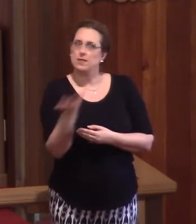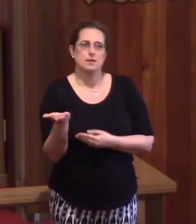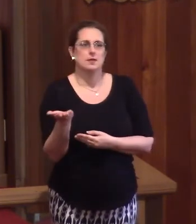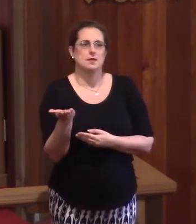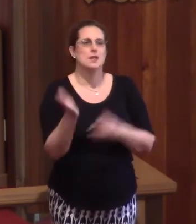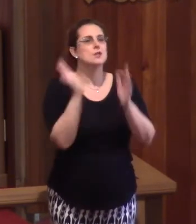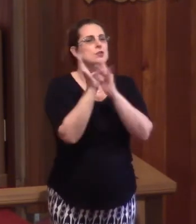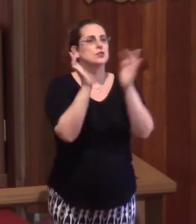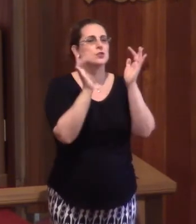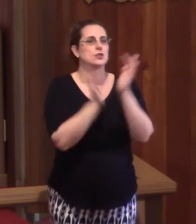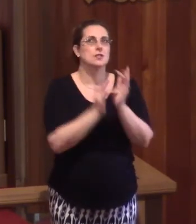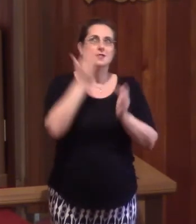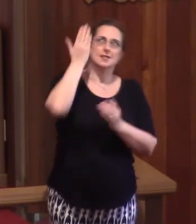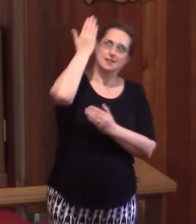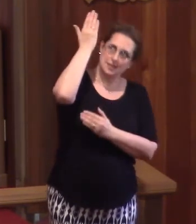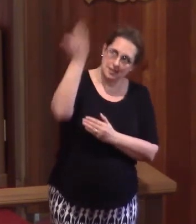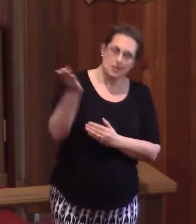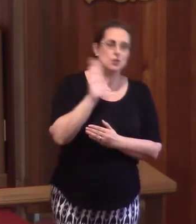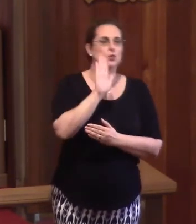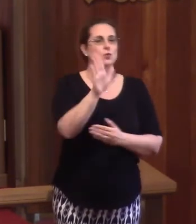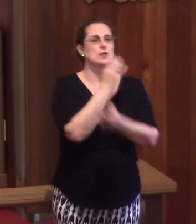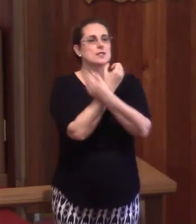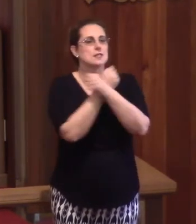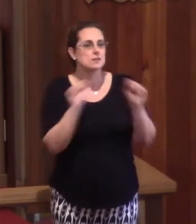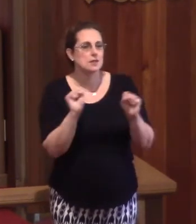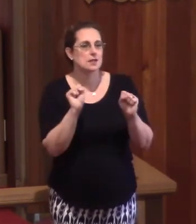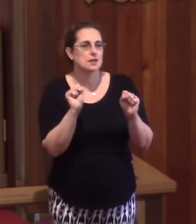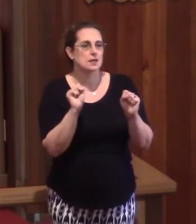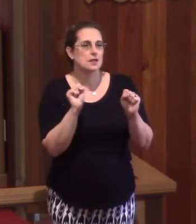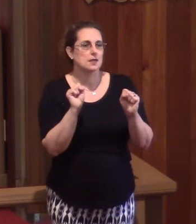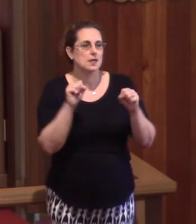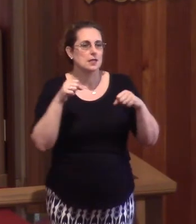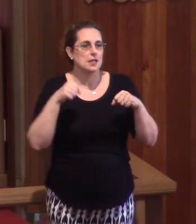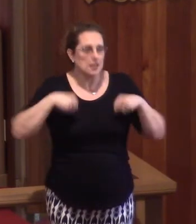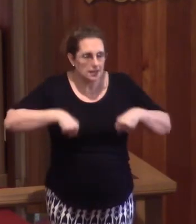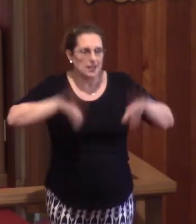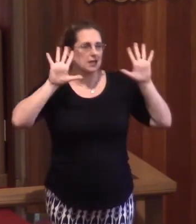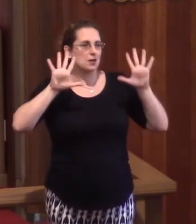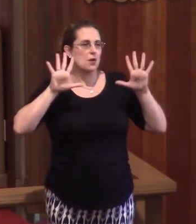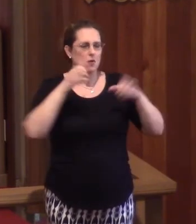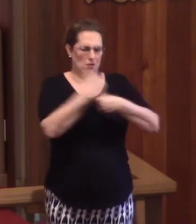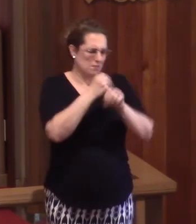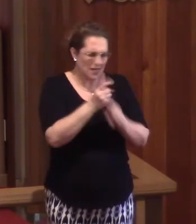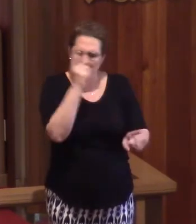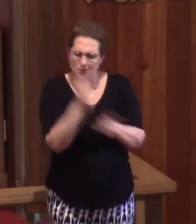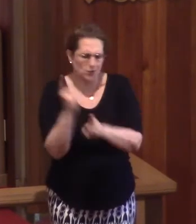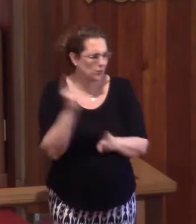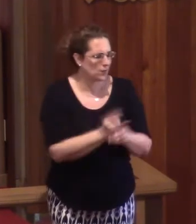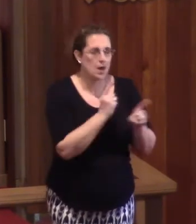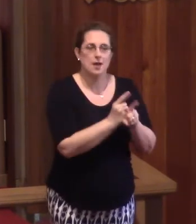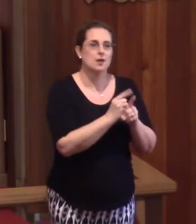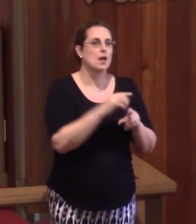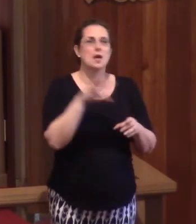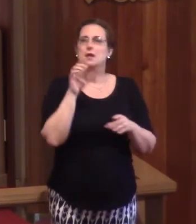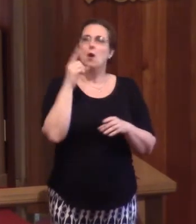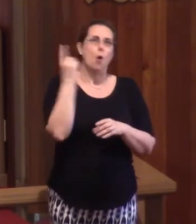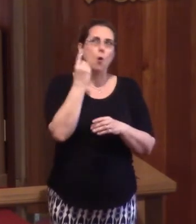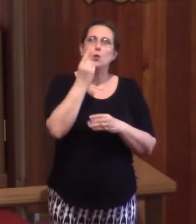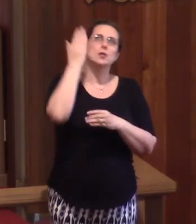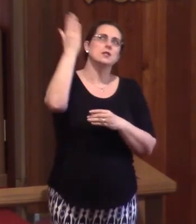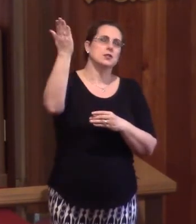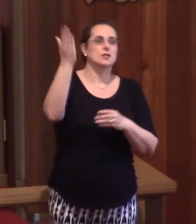is your salvation. Let go then of any justifications, except for Jesus, who